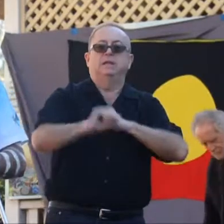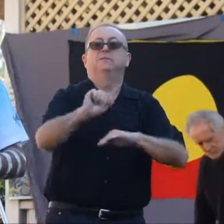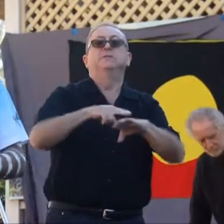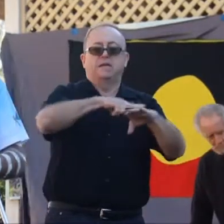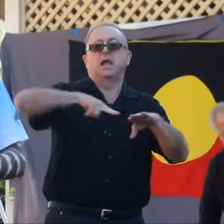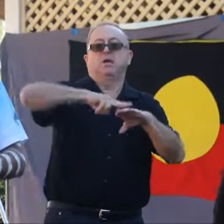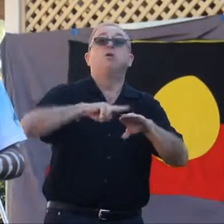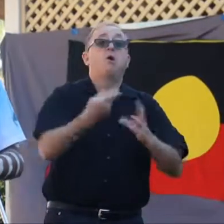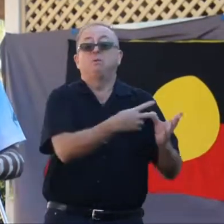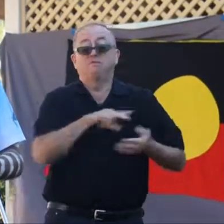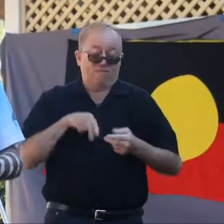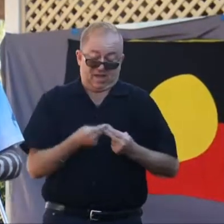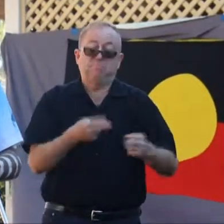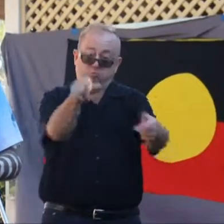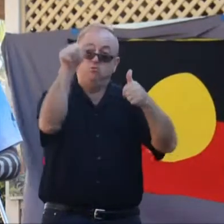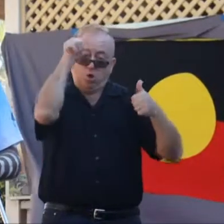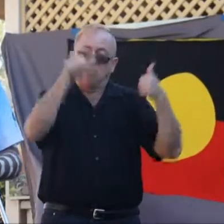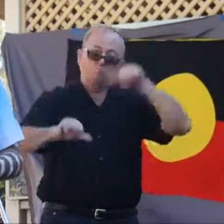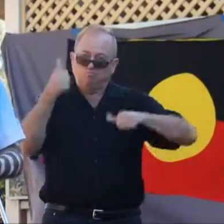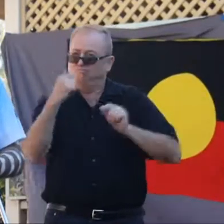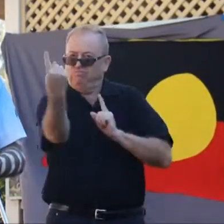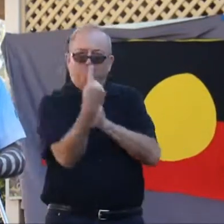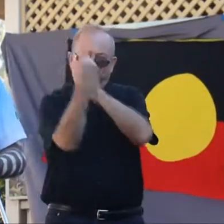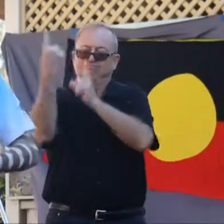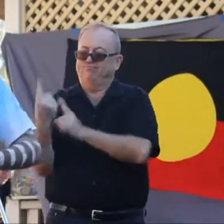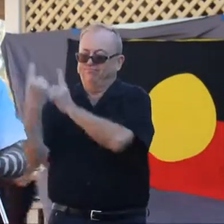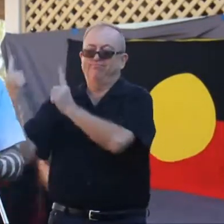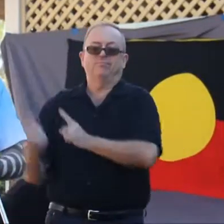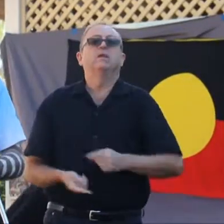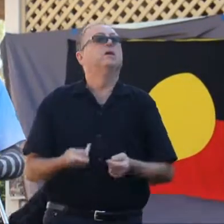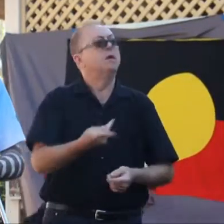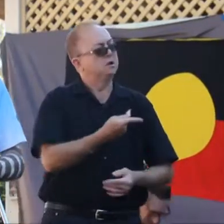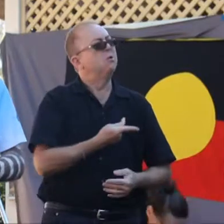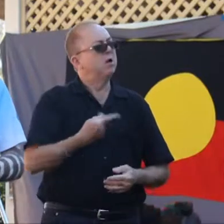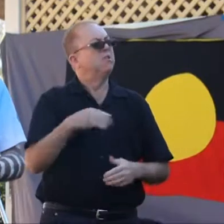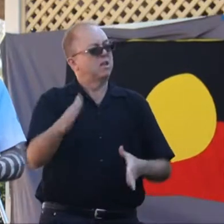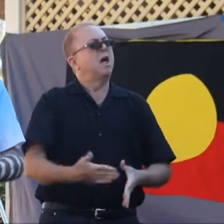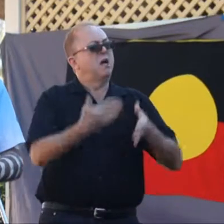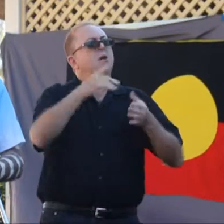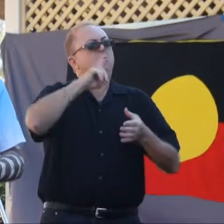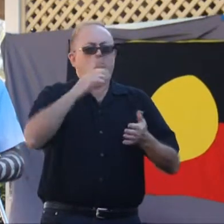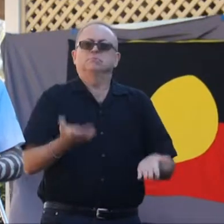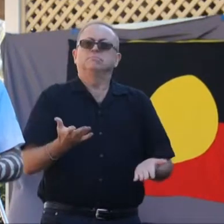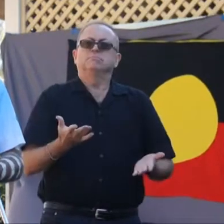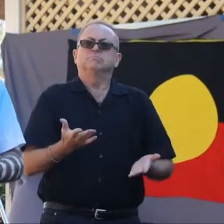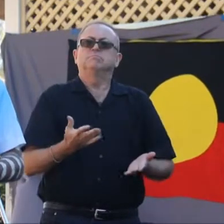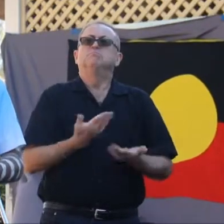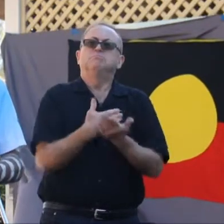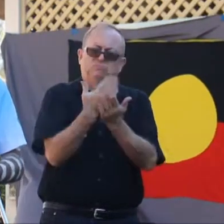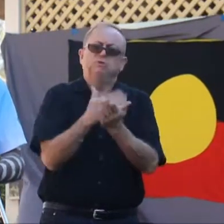we all know each other, we come together. We just, as Aboriginal people are, we are sharing and caring people